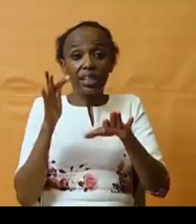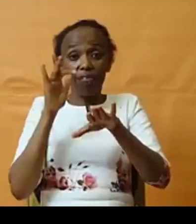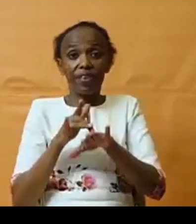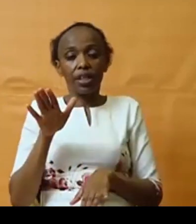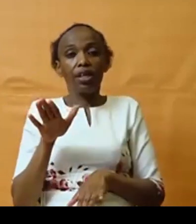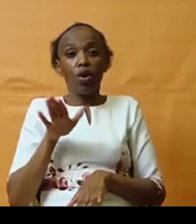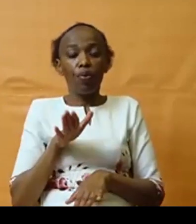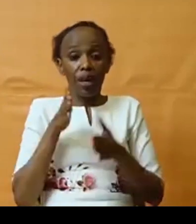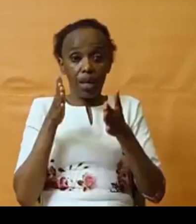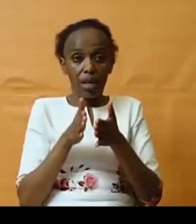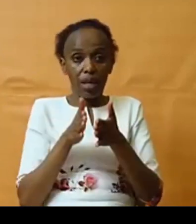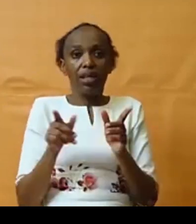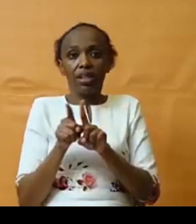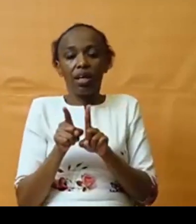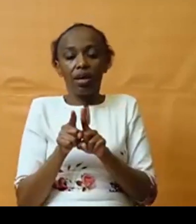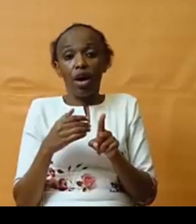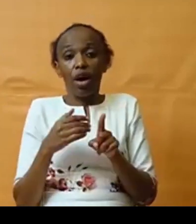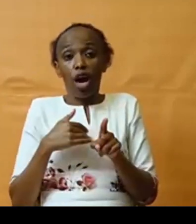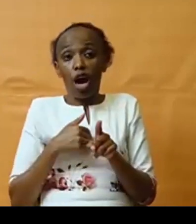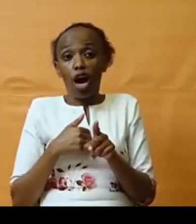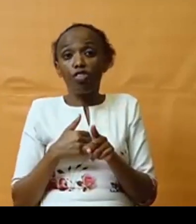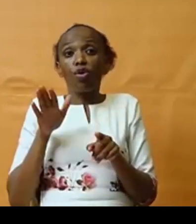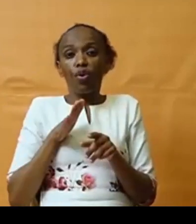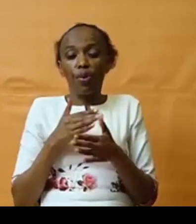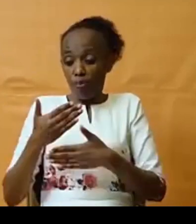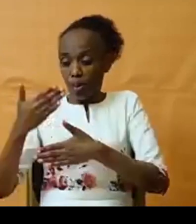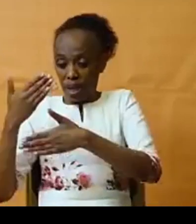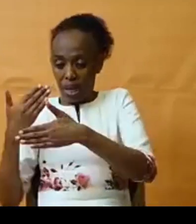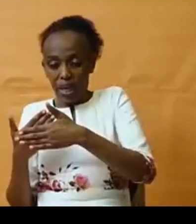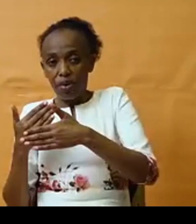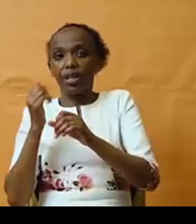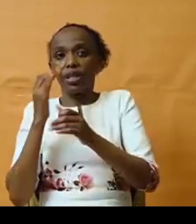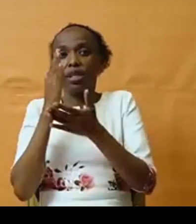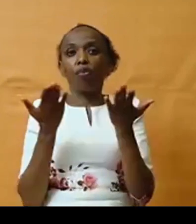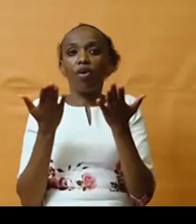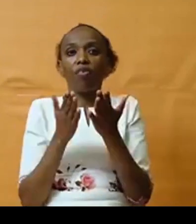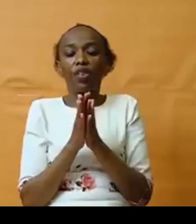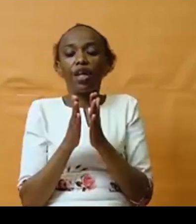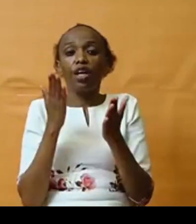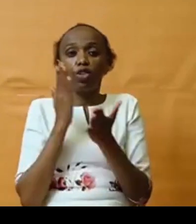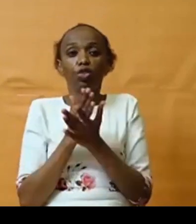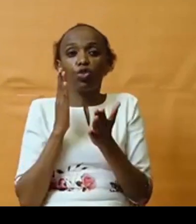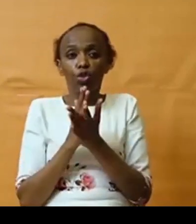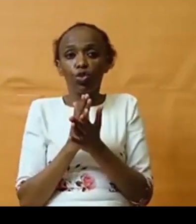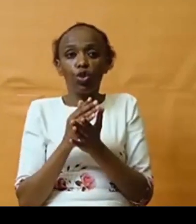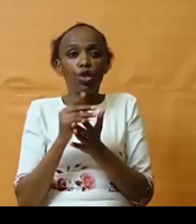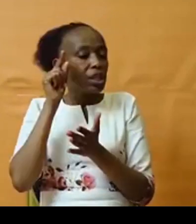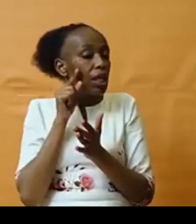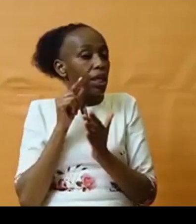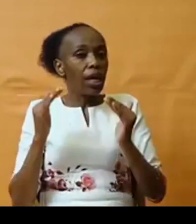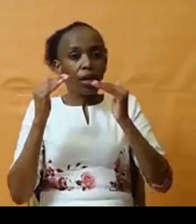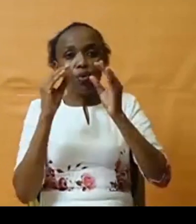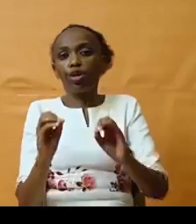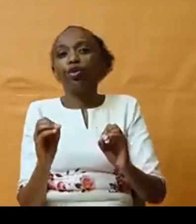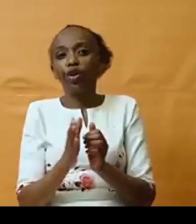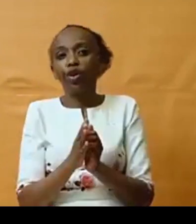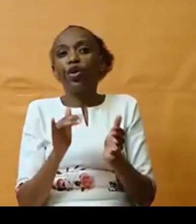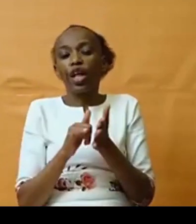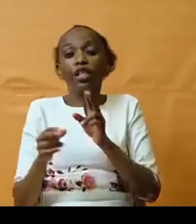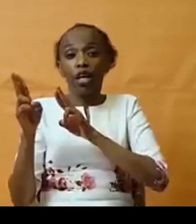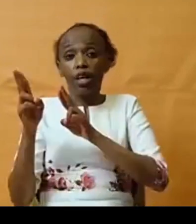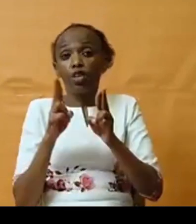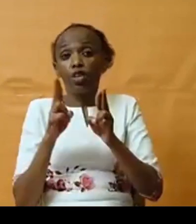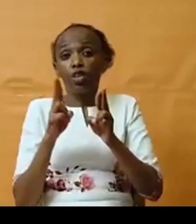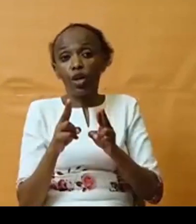disproportionately and they push them behind some of the really aggravating gender inequalities that are